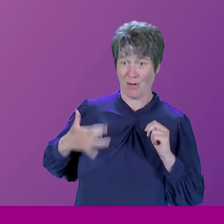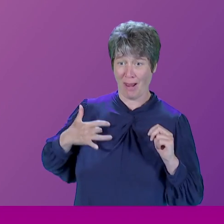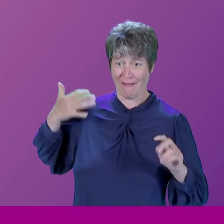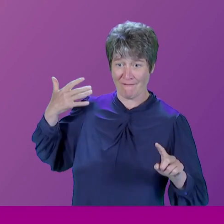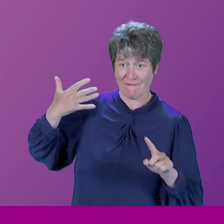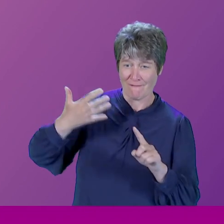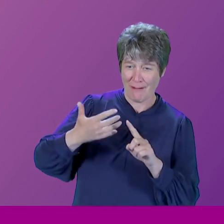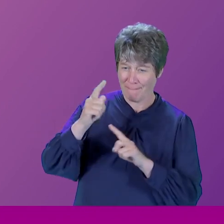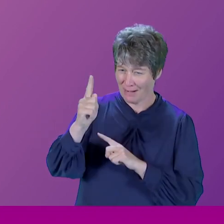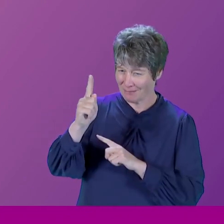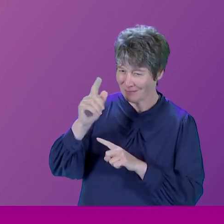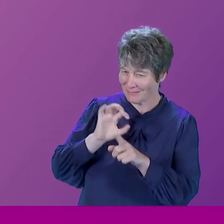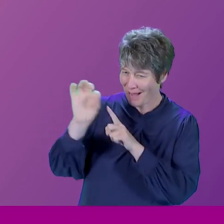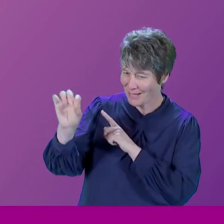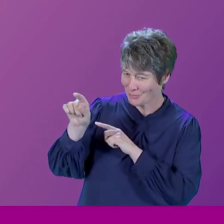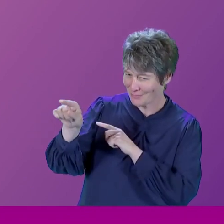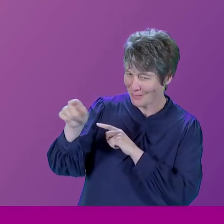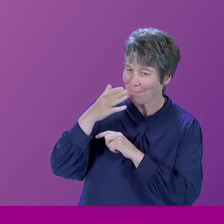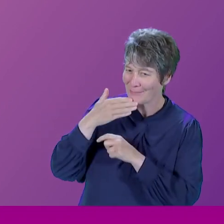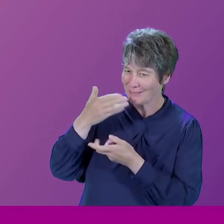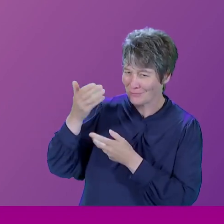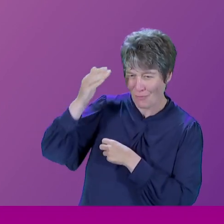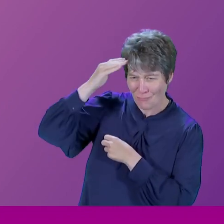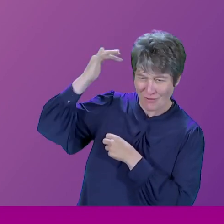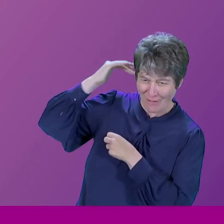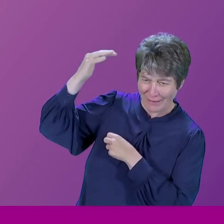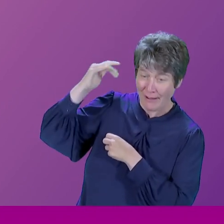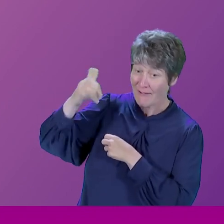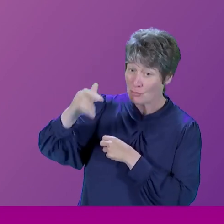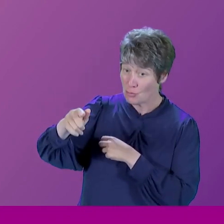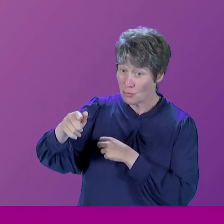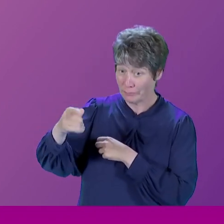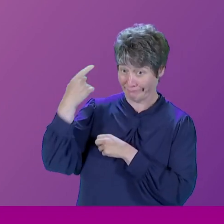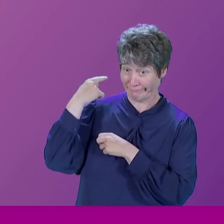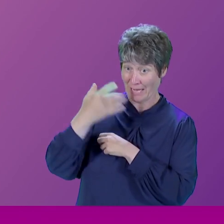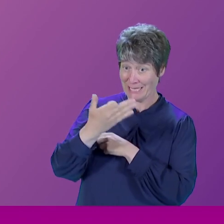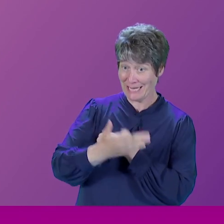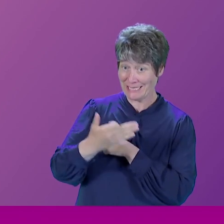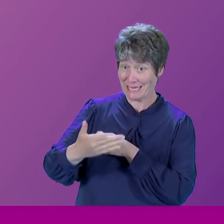for you to reflect a bit. If you had held your seat in 1997,